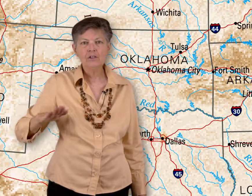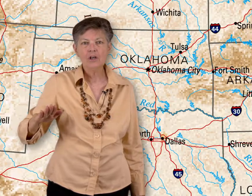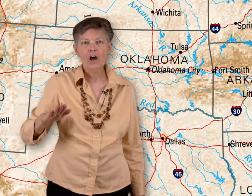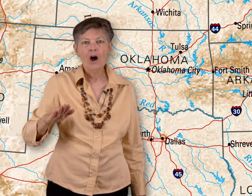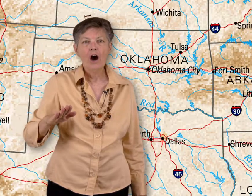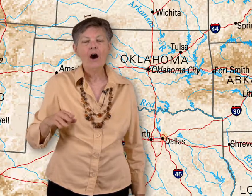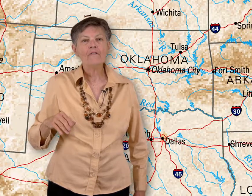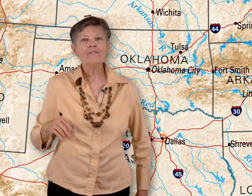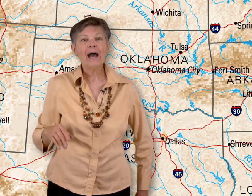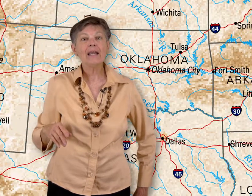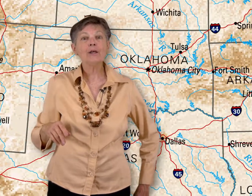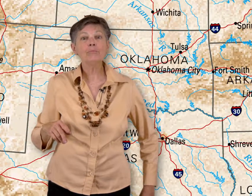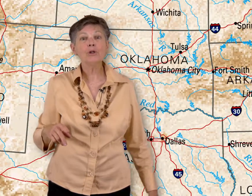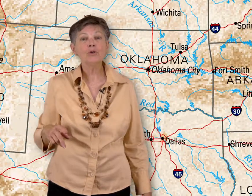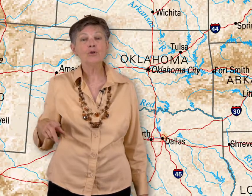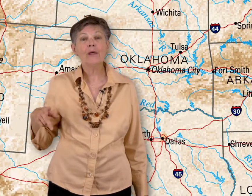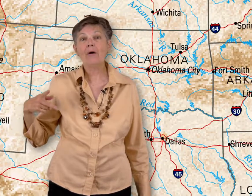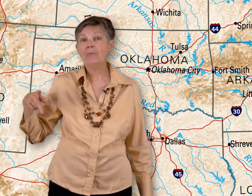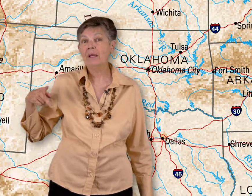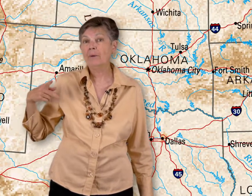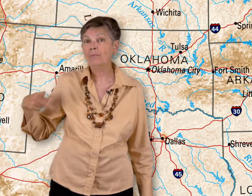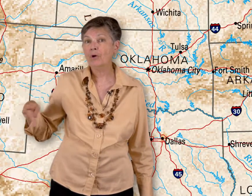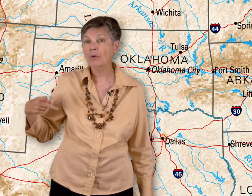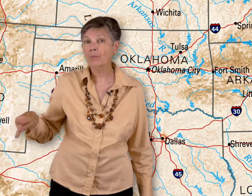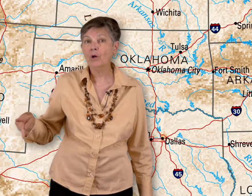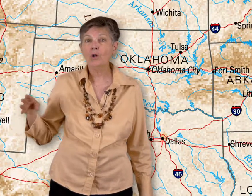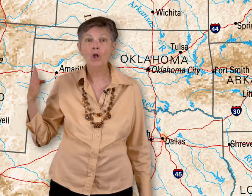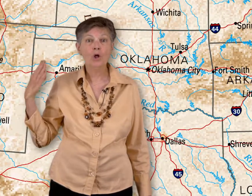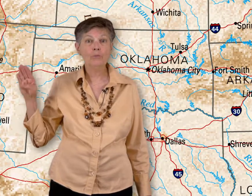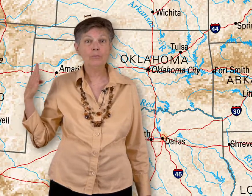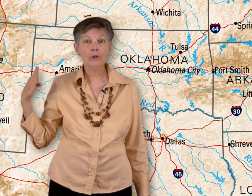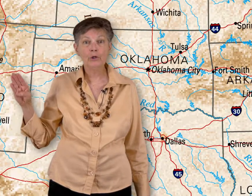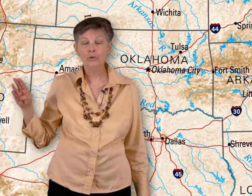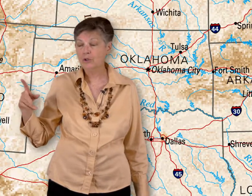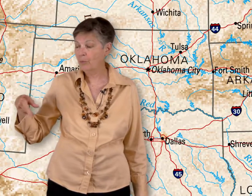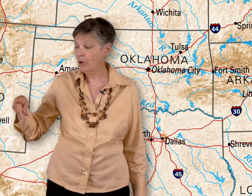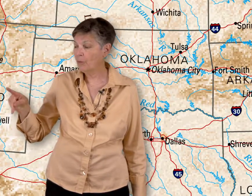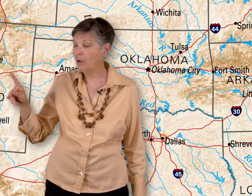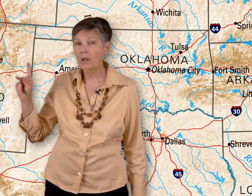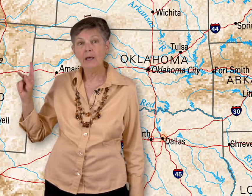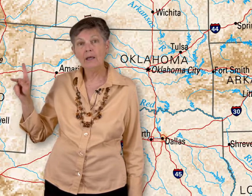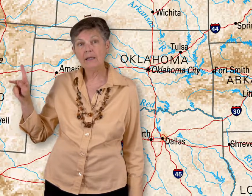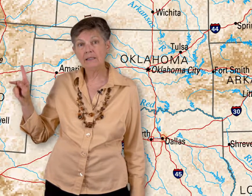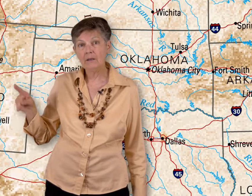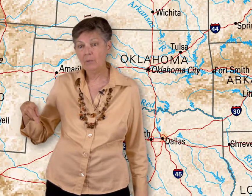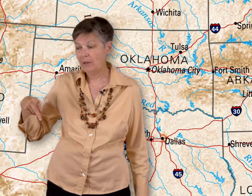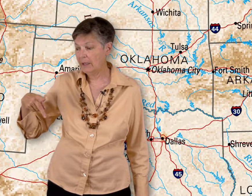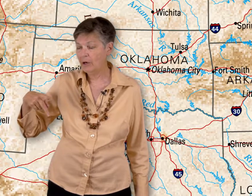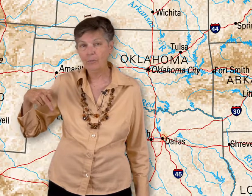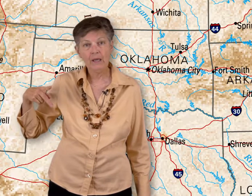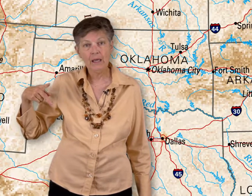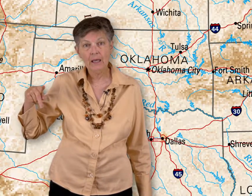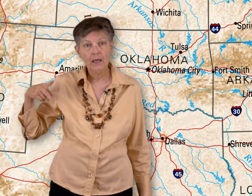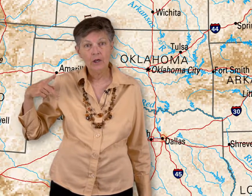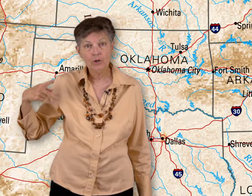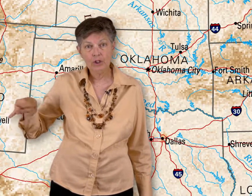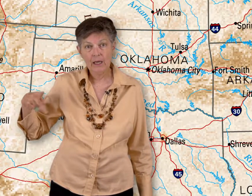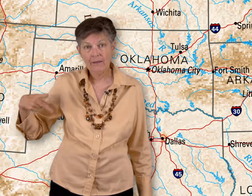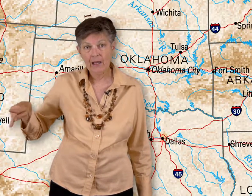are violet blue. So that would be a purple blue. So purple is with the letter P. You shake that